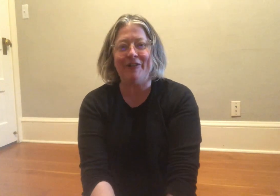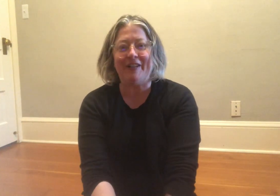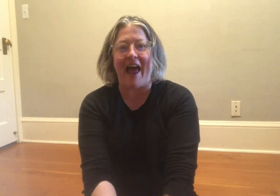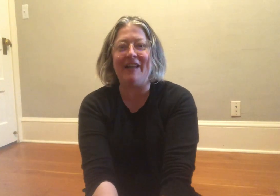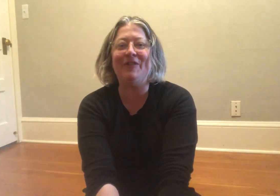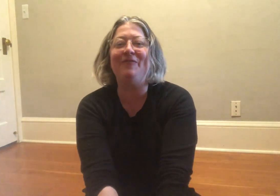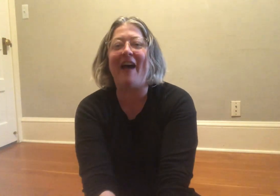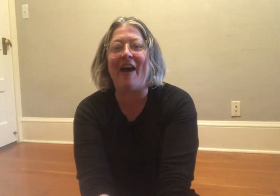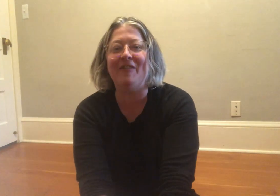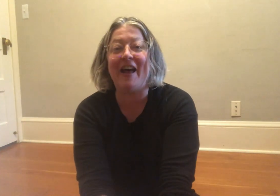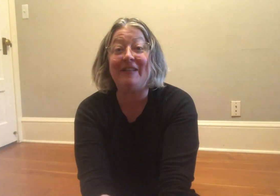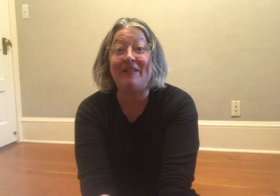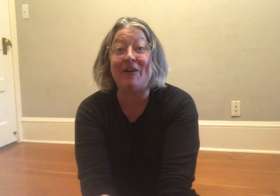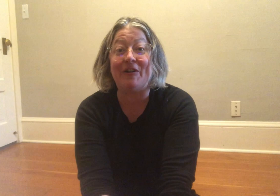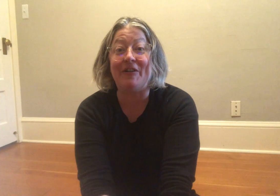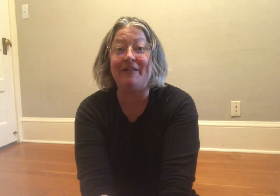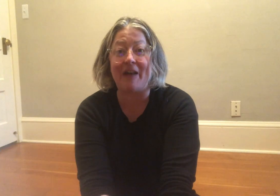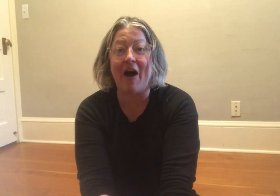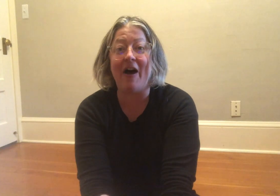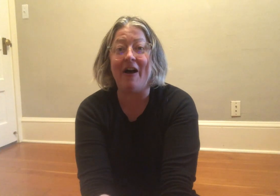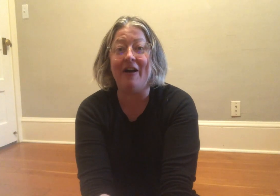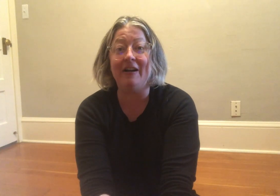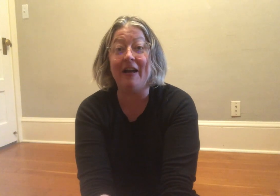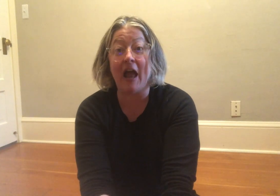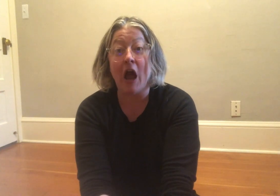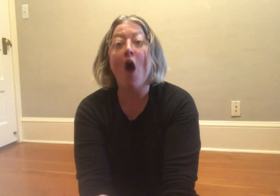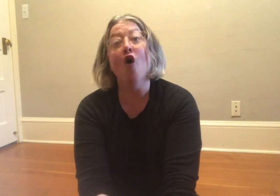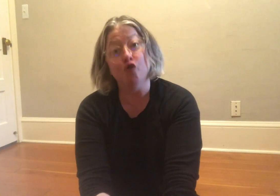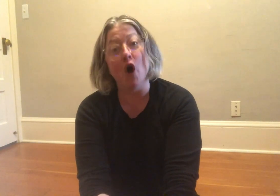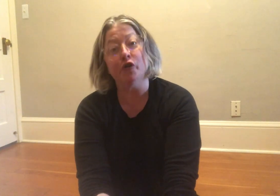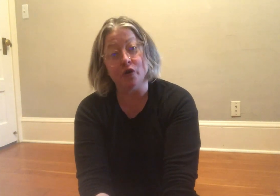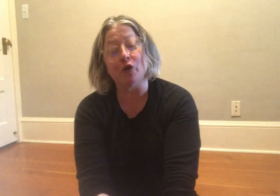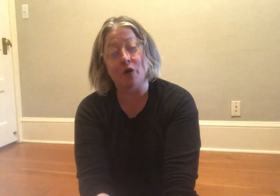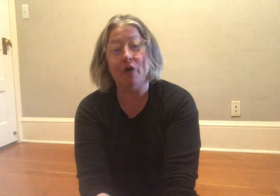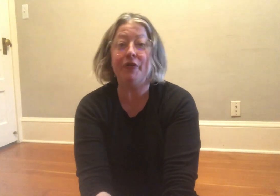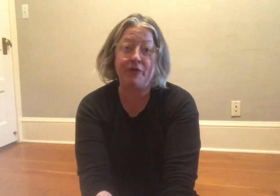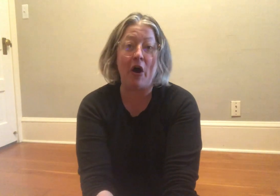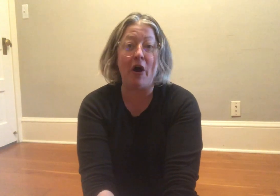glad you found the circle song the circle song